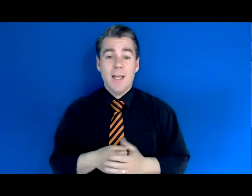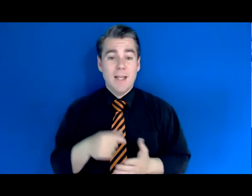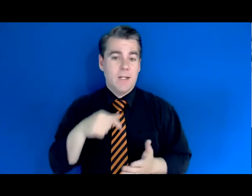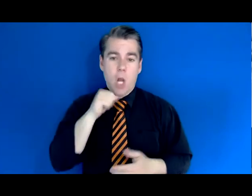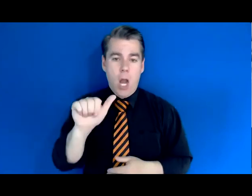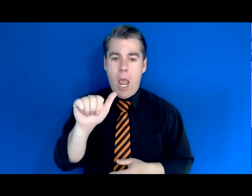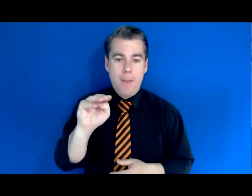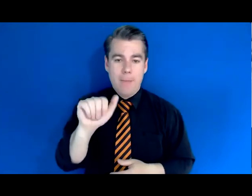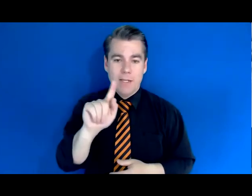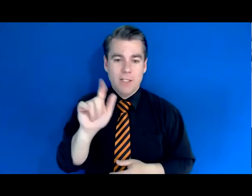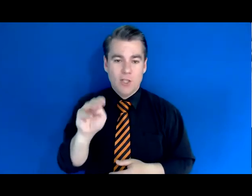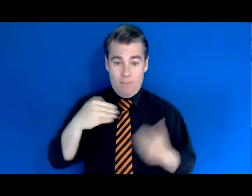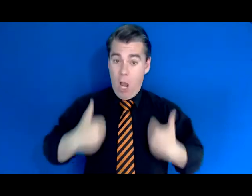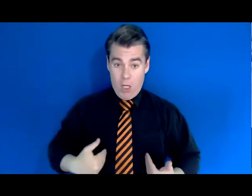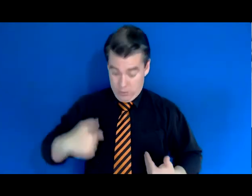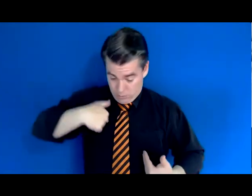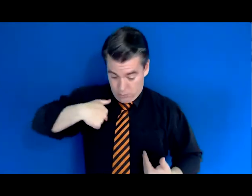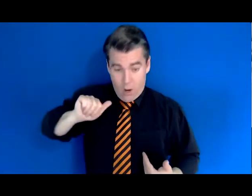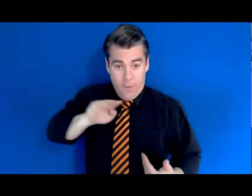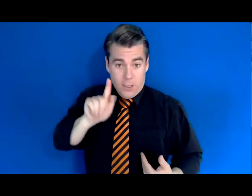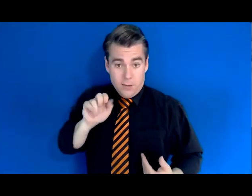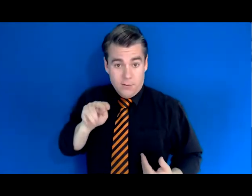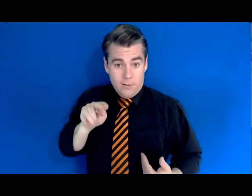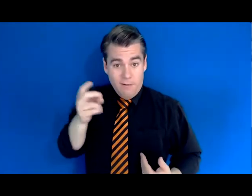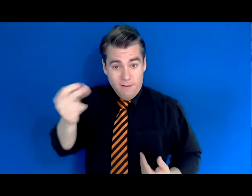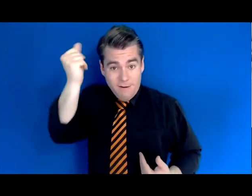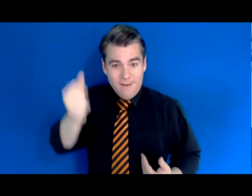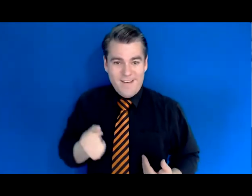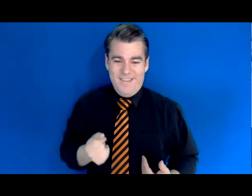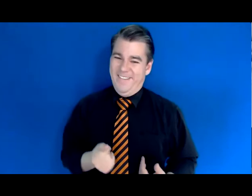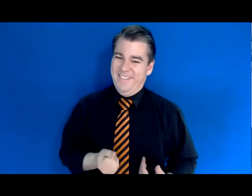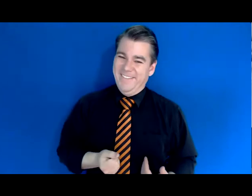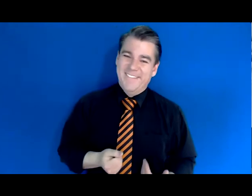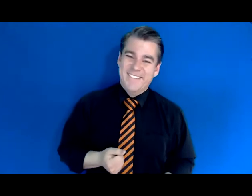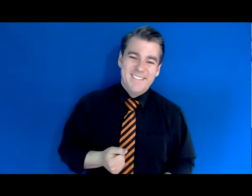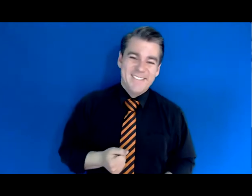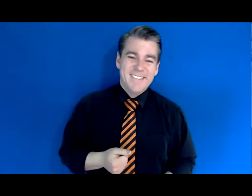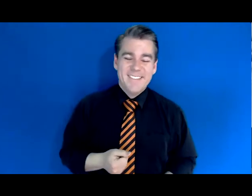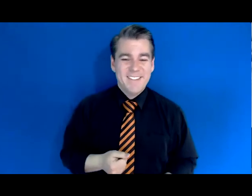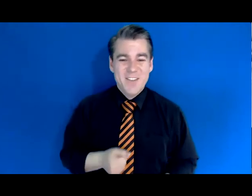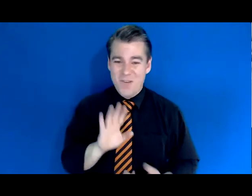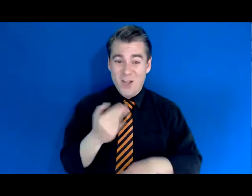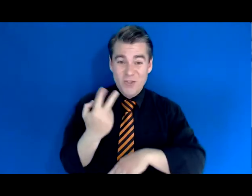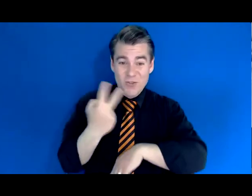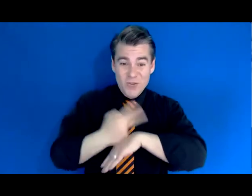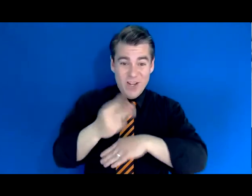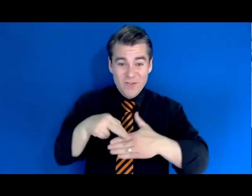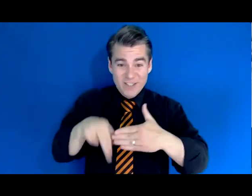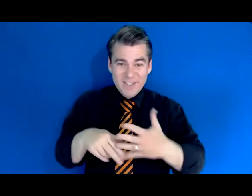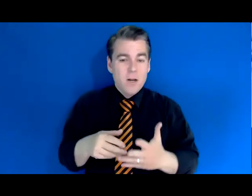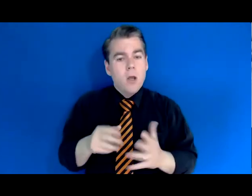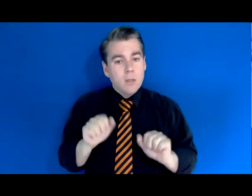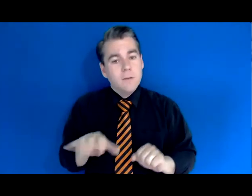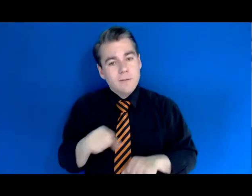body is not Amazon. You're not gonna get two-day results. This can take some time.